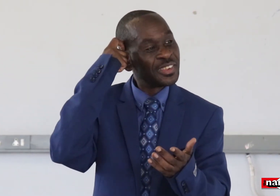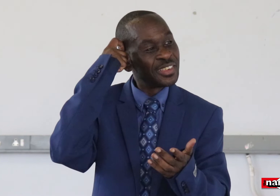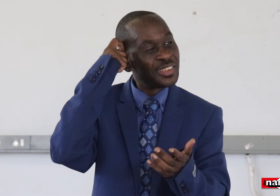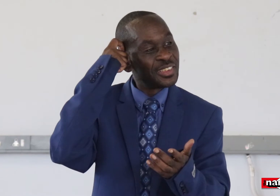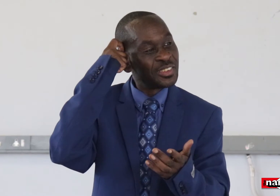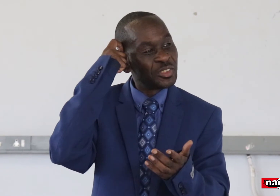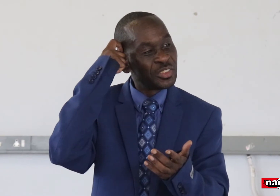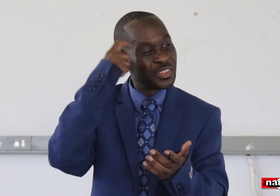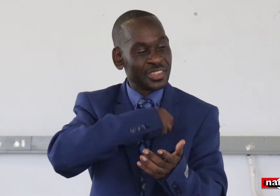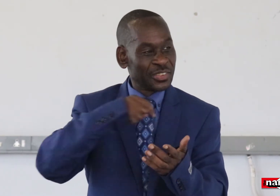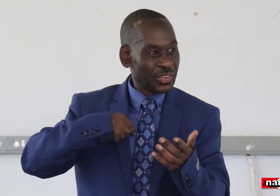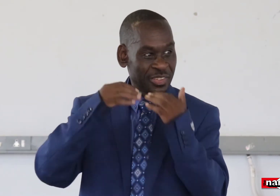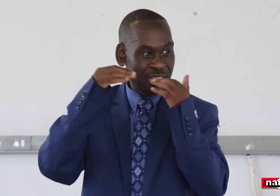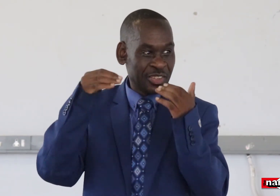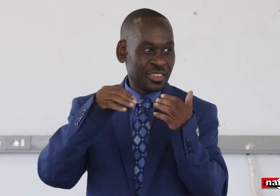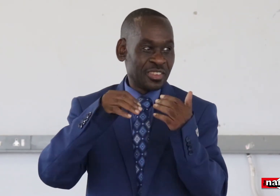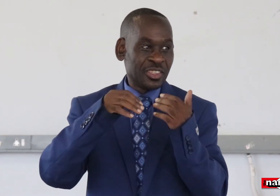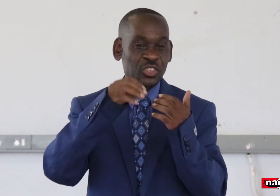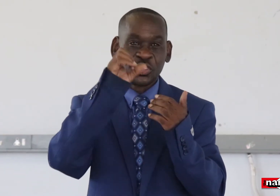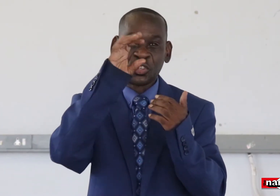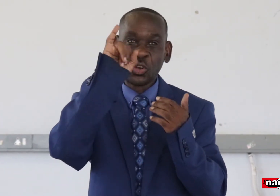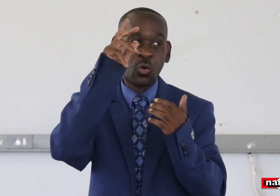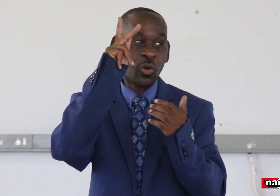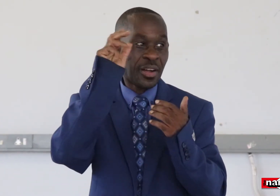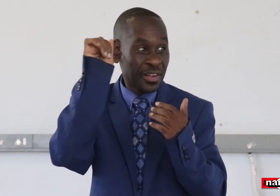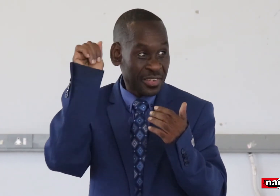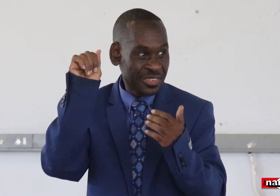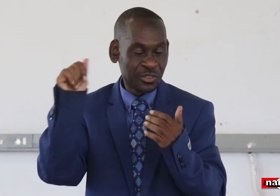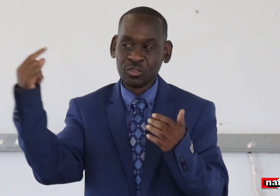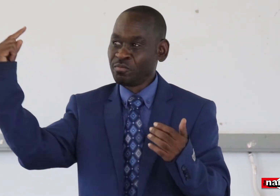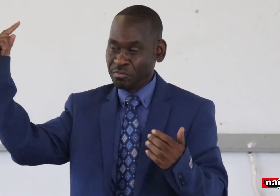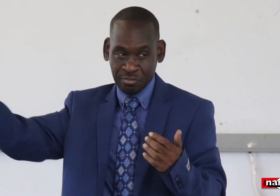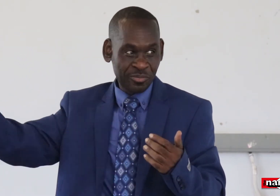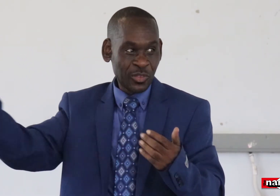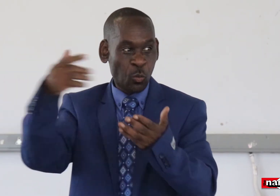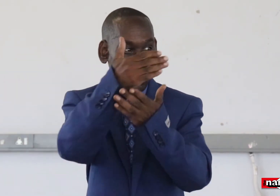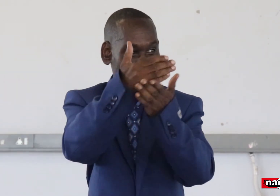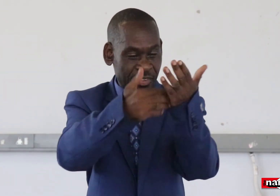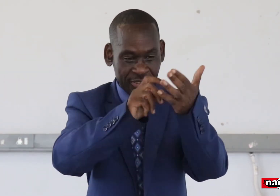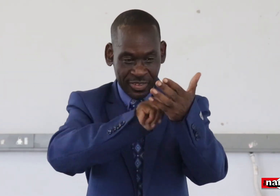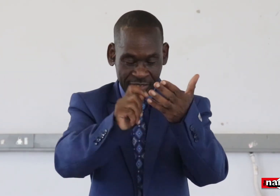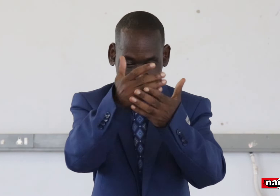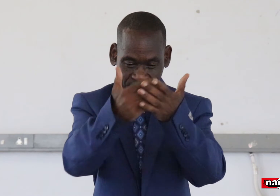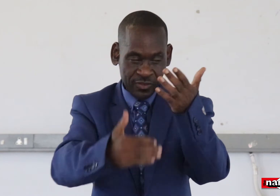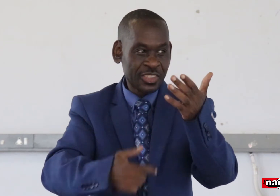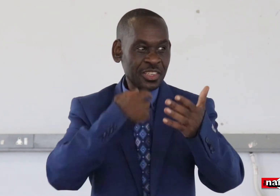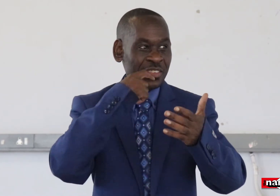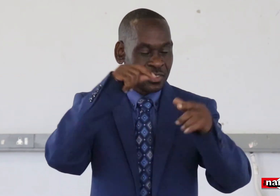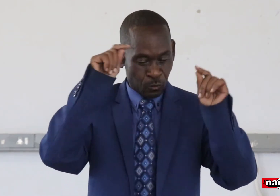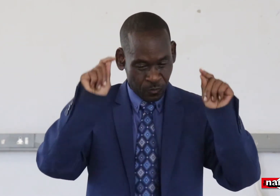The Ministry of Gender Equality. Zioca herself wrote a letter.